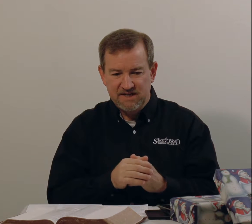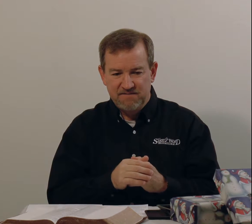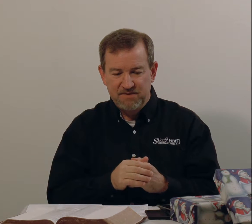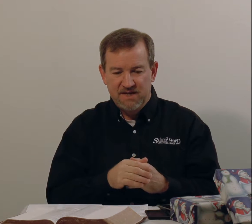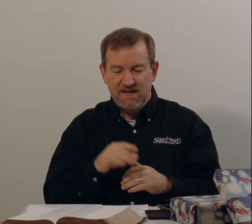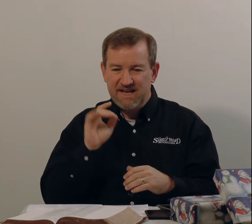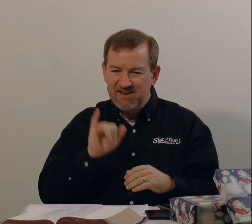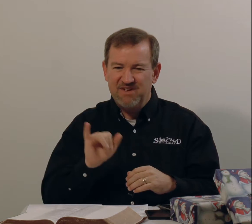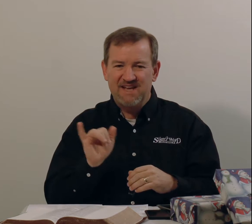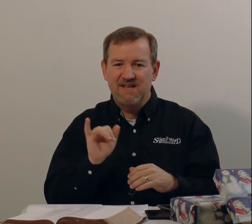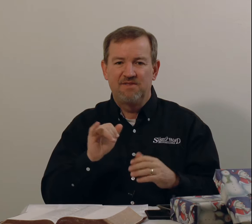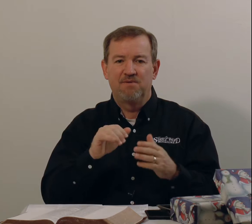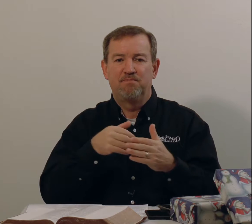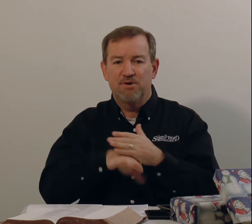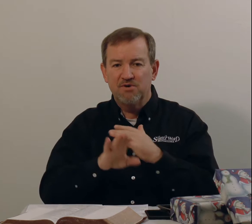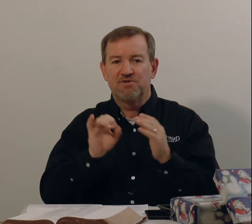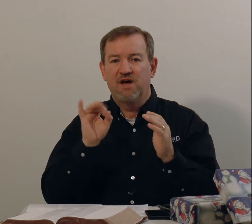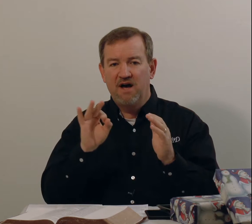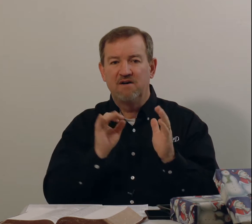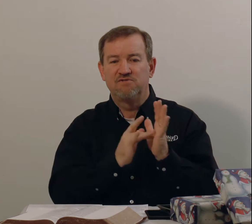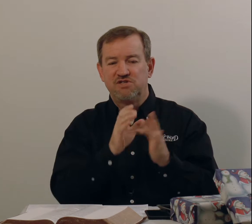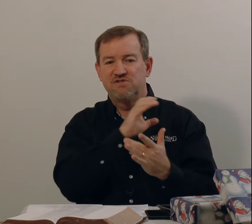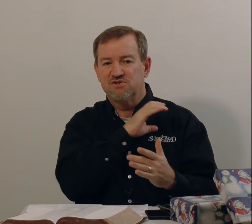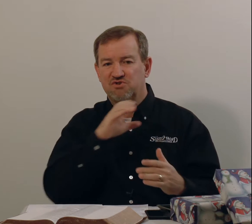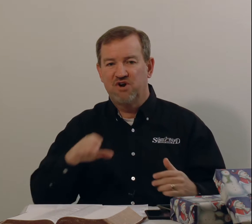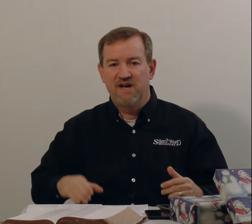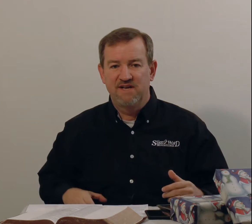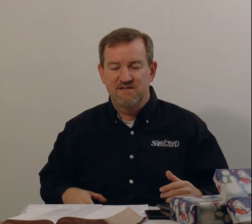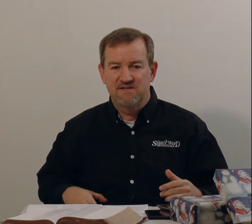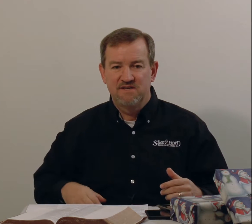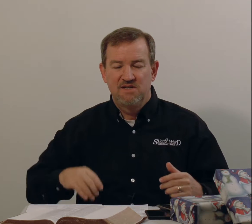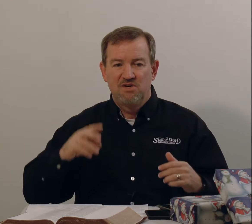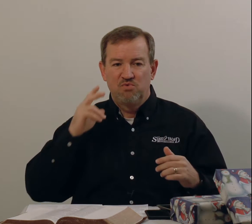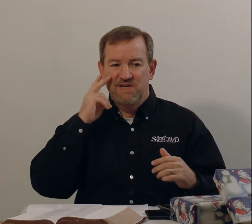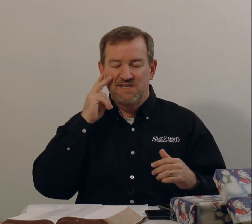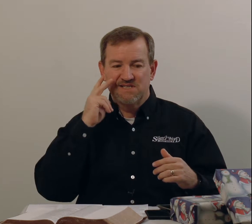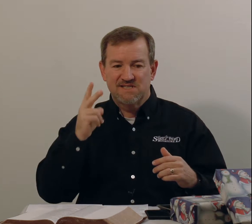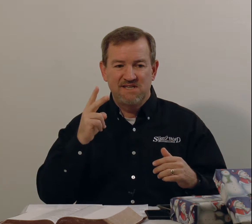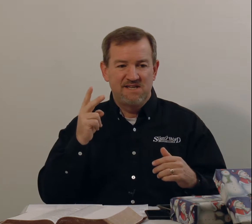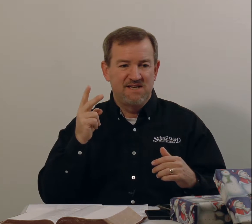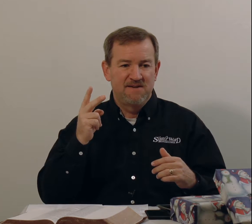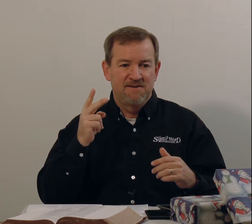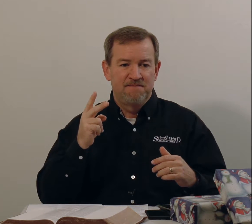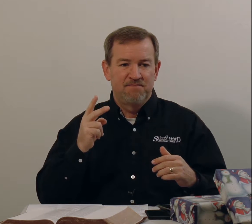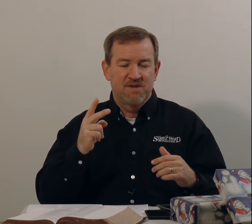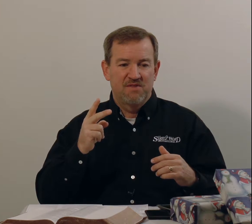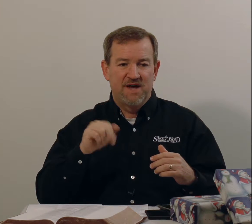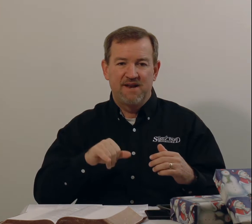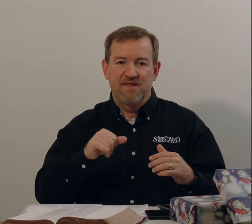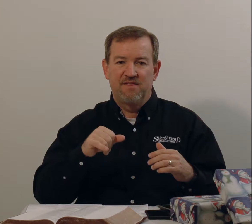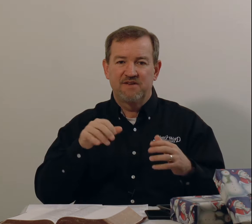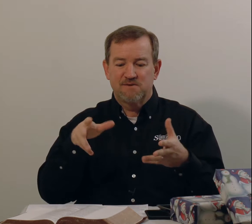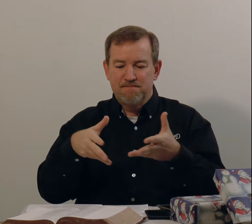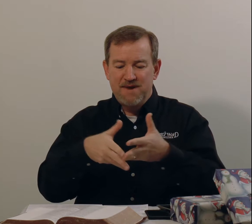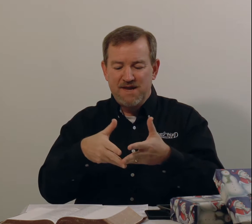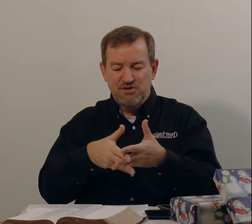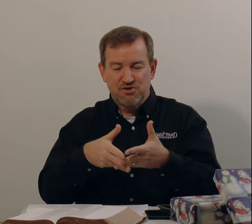even in the birth of Jesus Christ, we can see that this manger